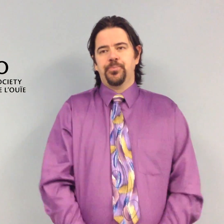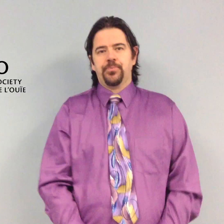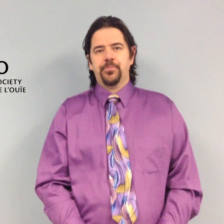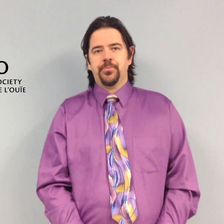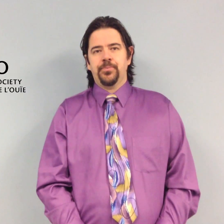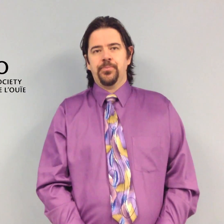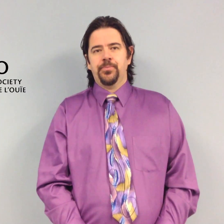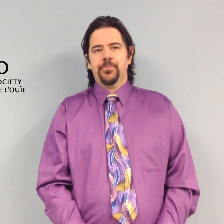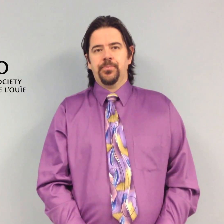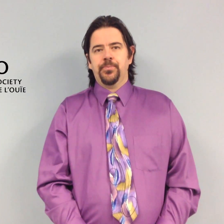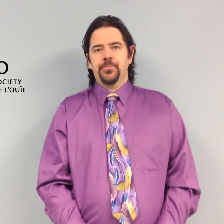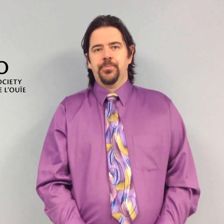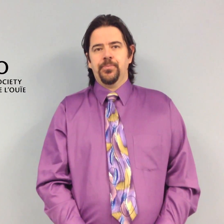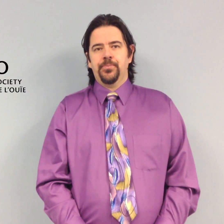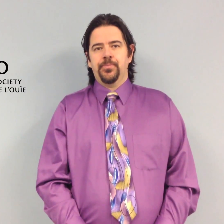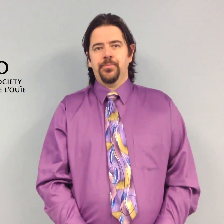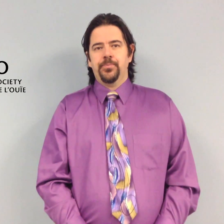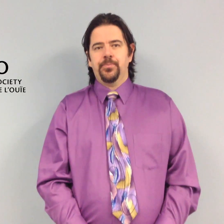offices for more information. Thank you.